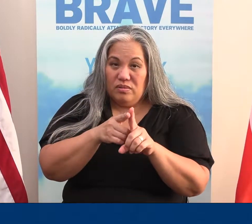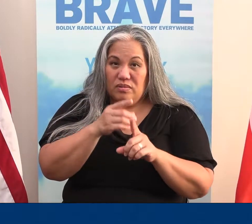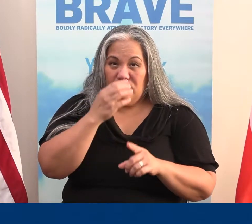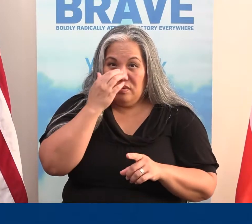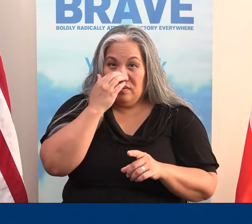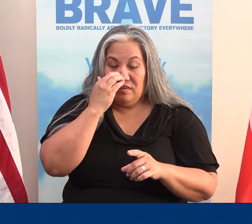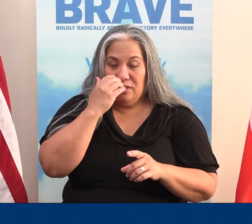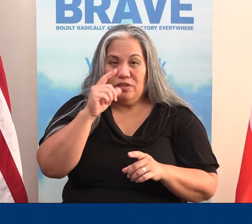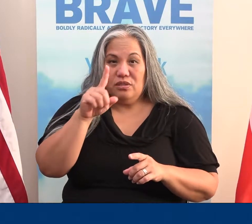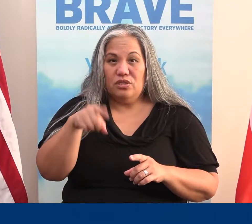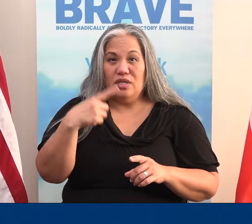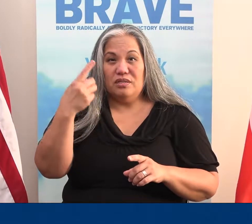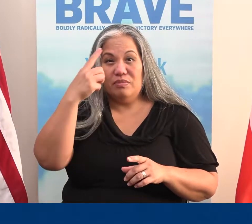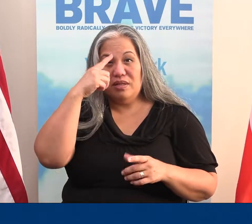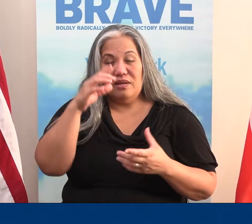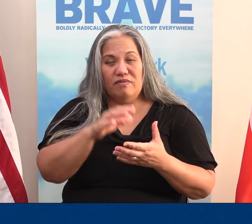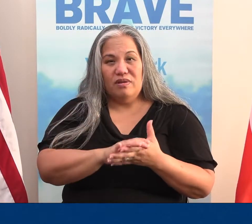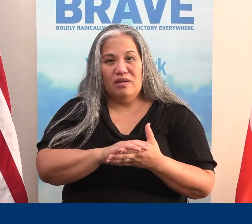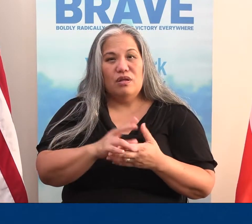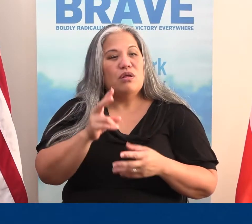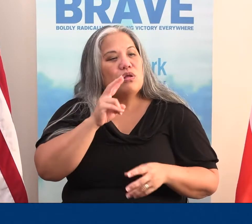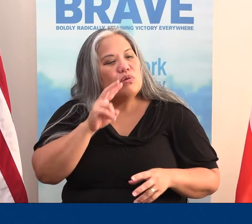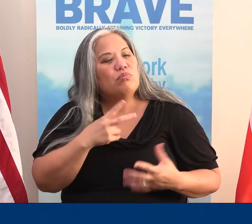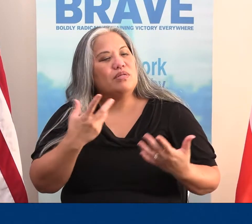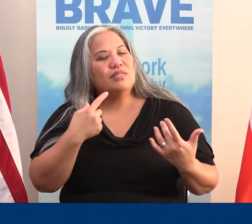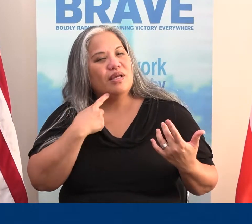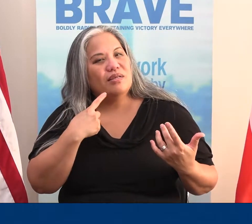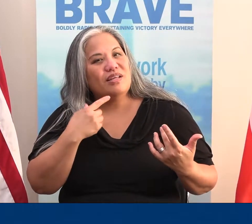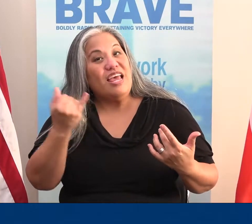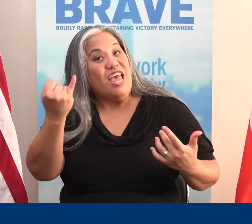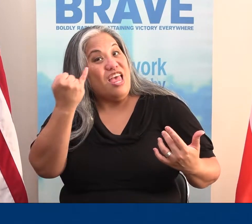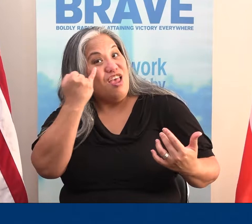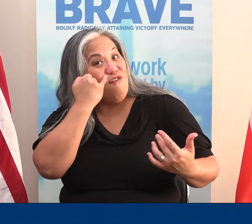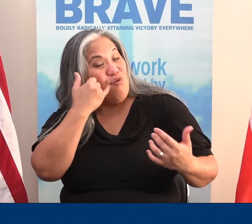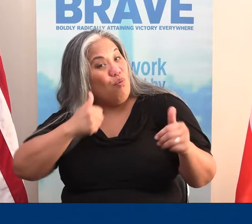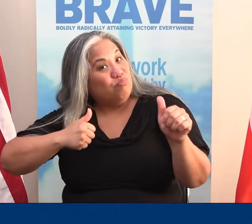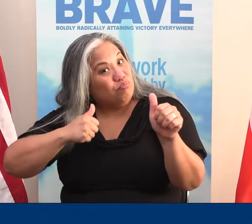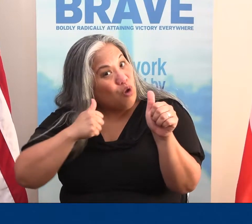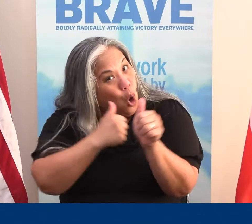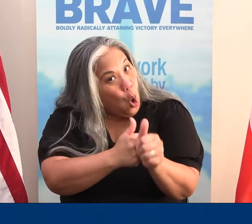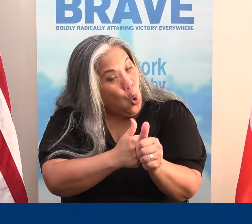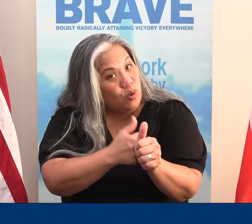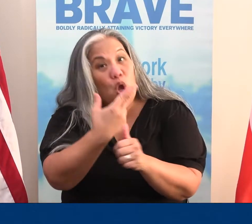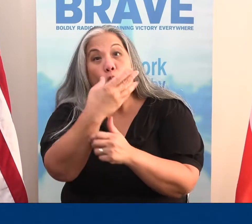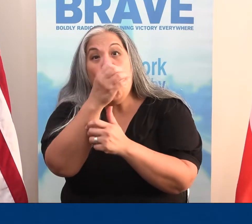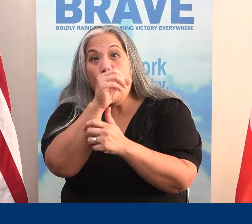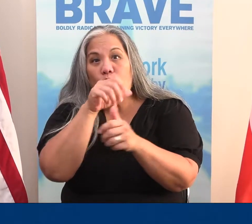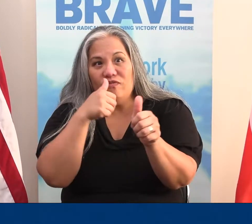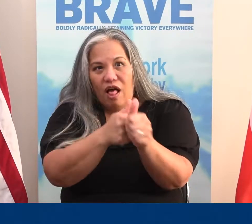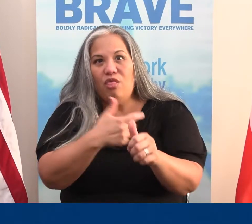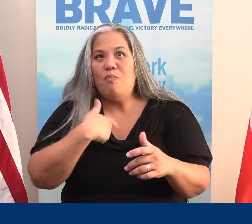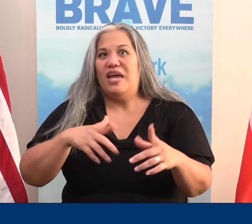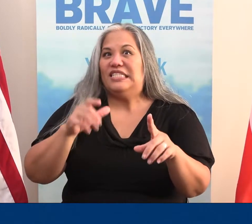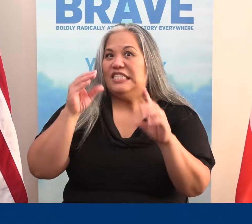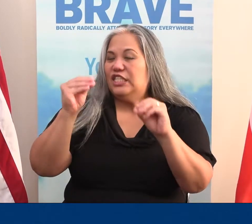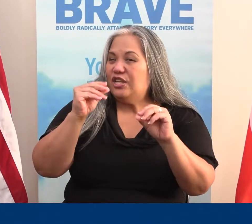be a disciple, to just believe. Look what He says. If you hold to my teaching,